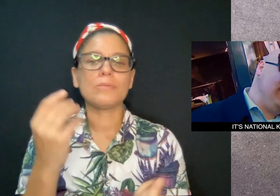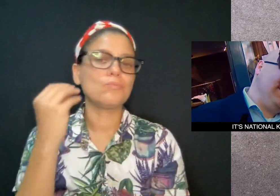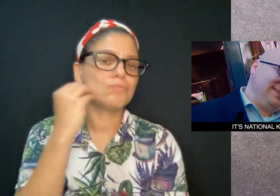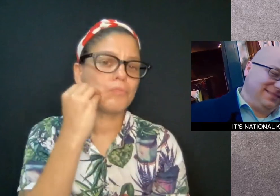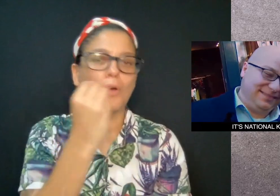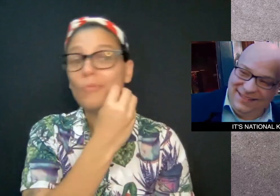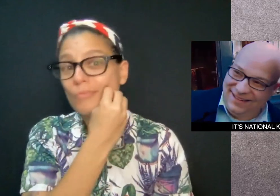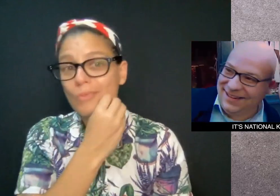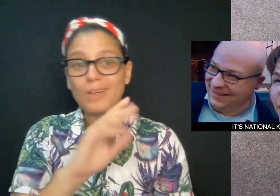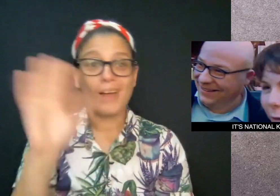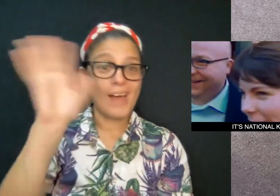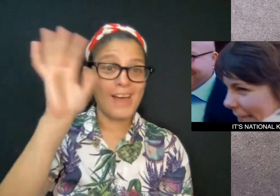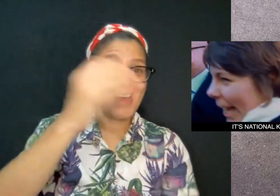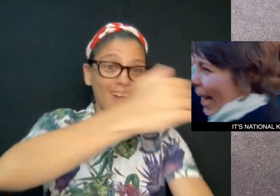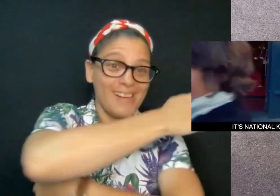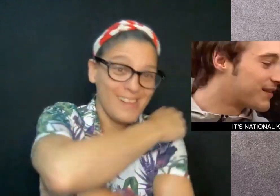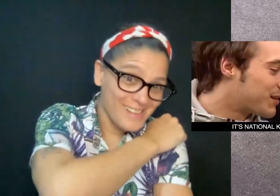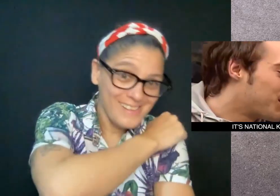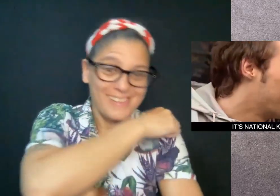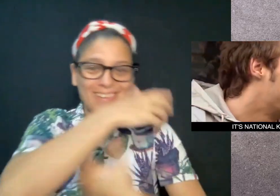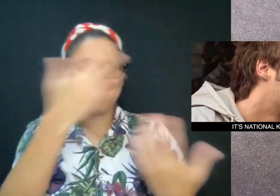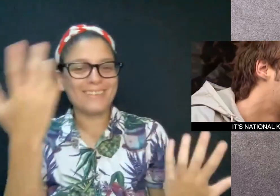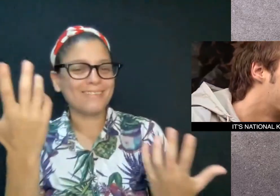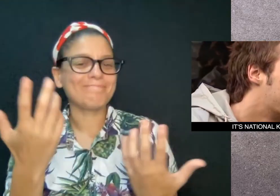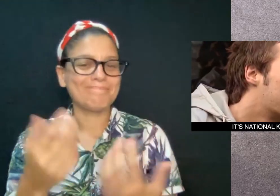Many cultures also use kissing as a way to greet people.